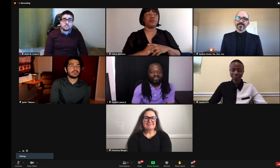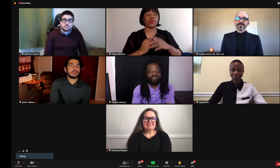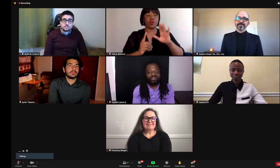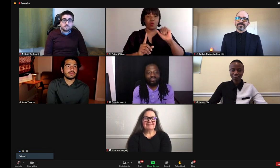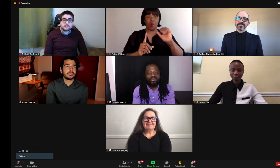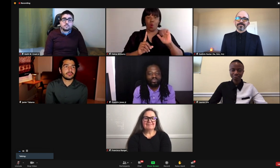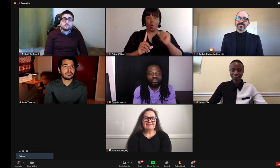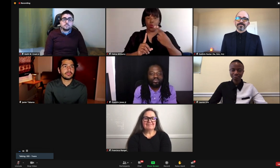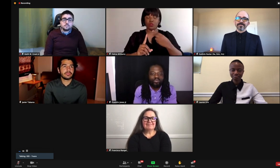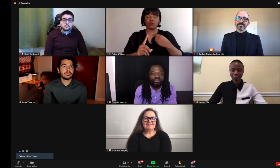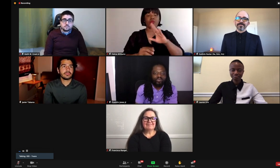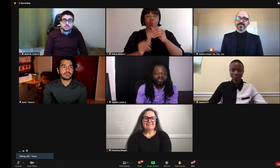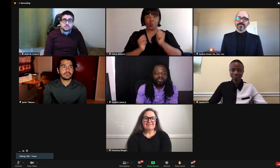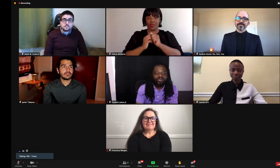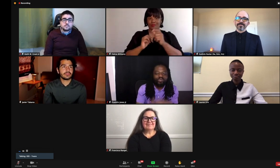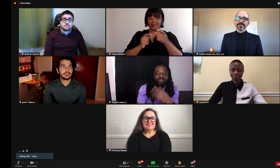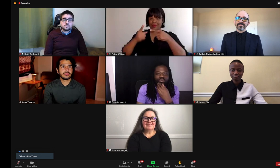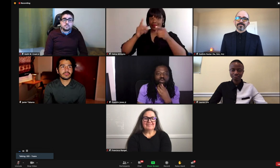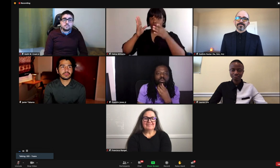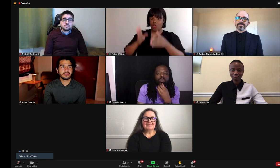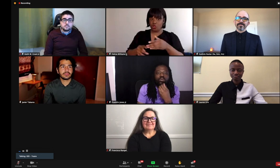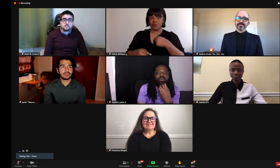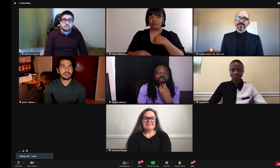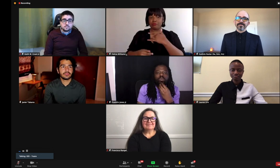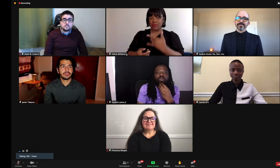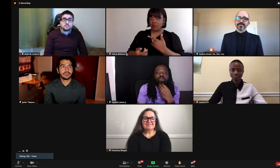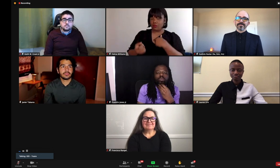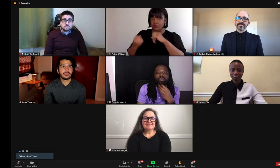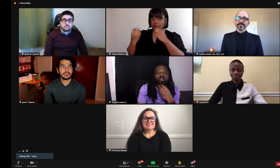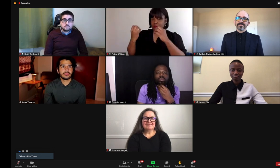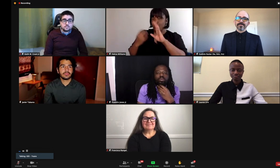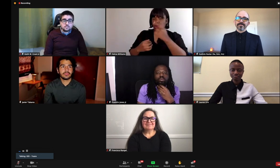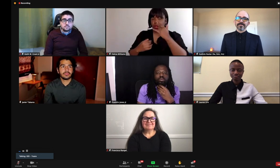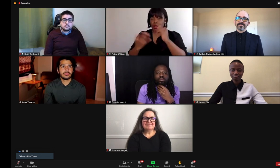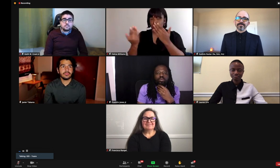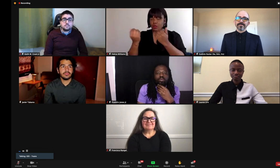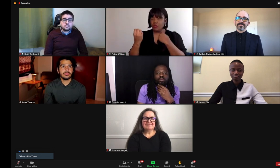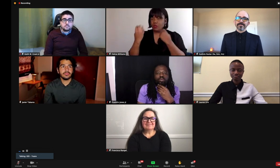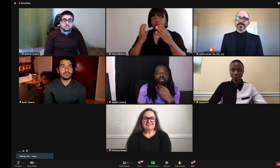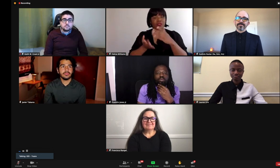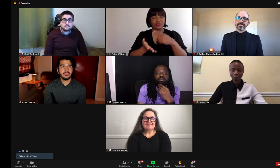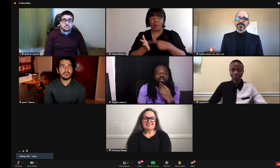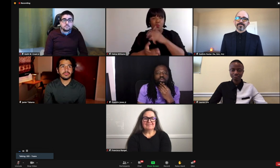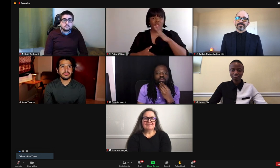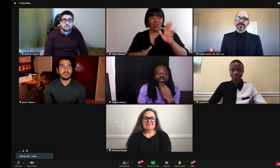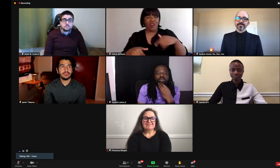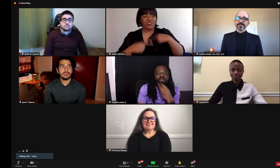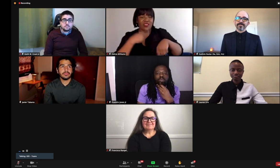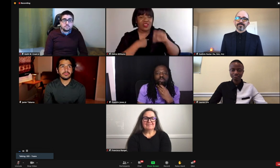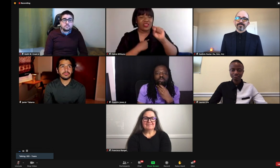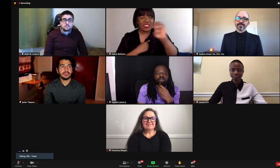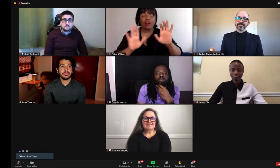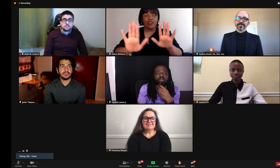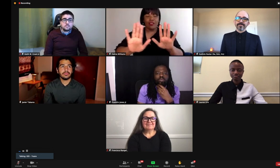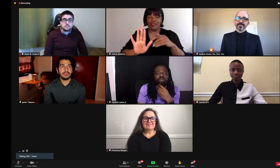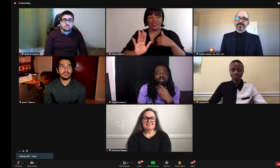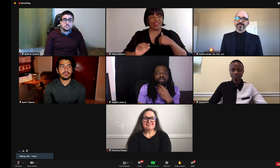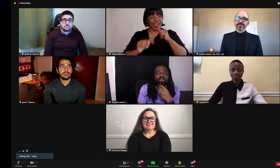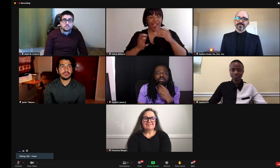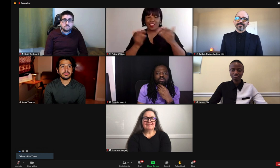Having these conversations allows us to be in a better space. And, you know, as talent, we kind of walk through what these different